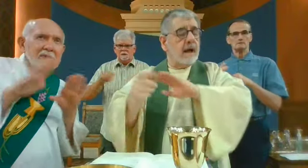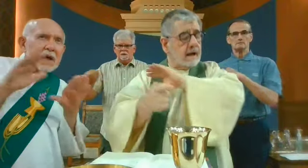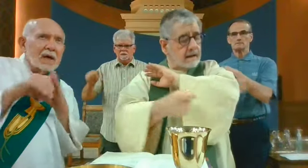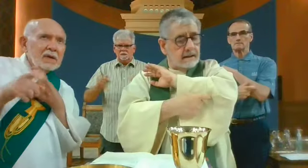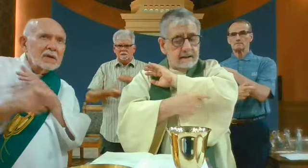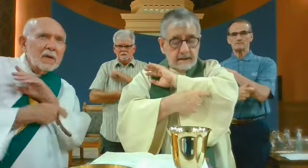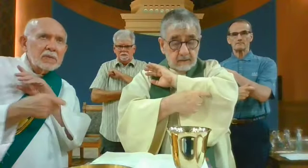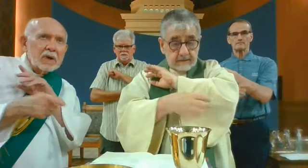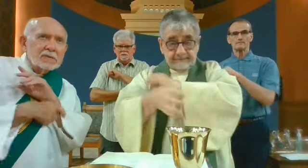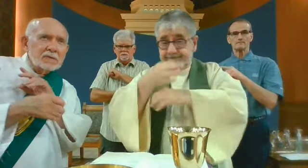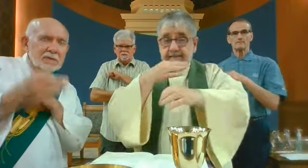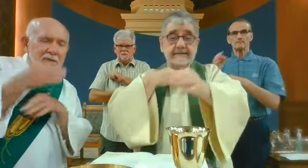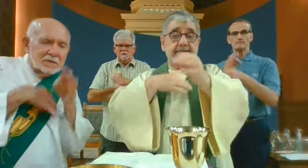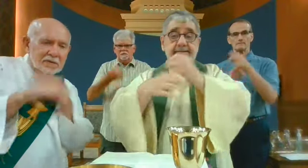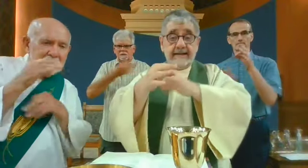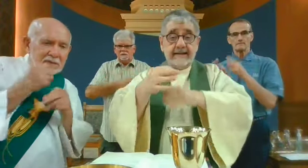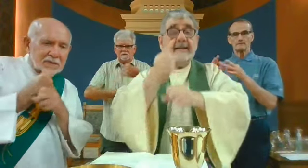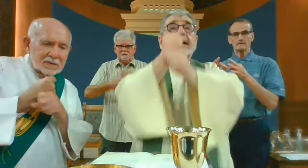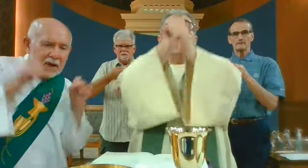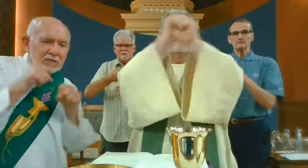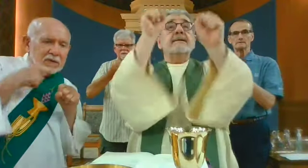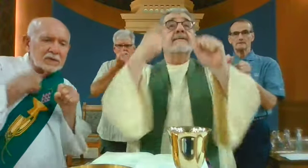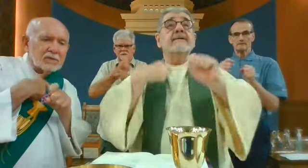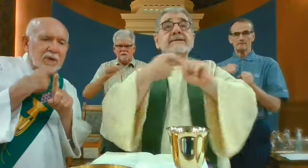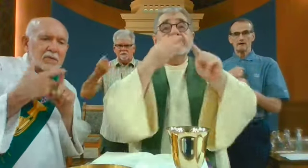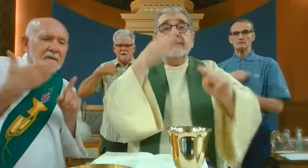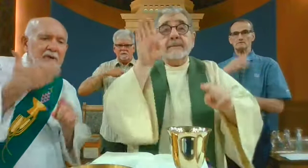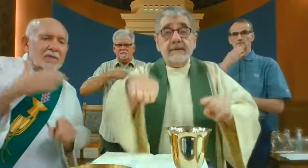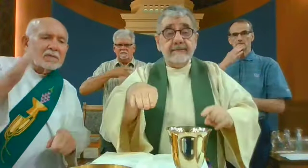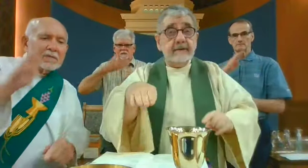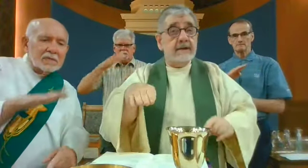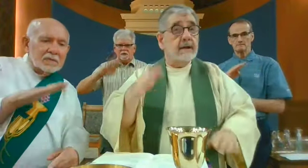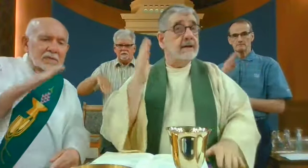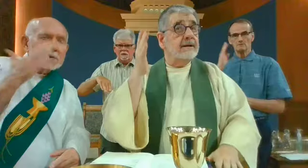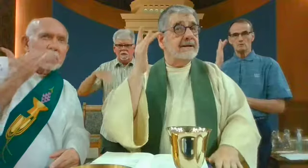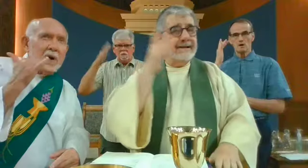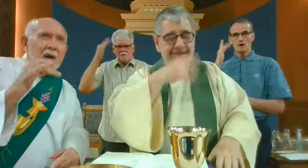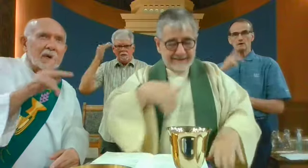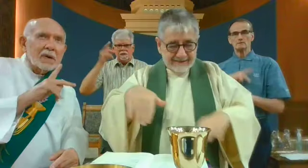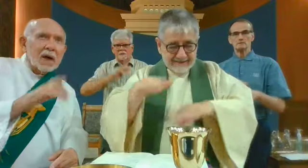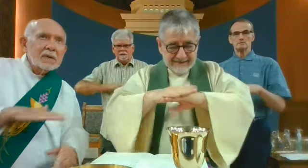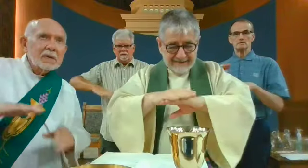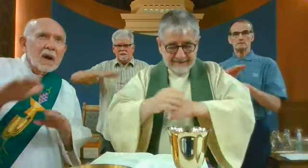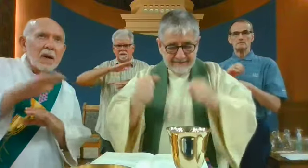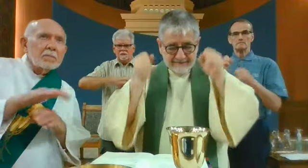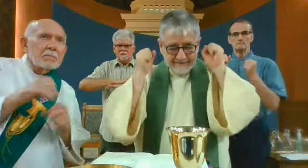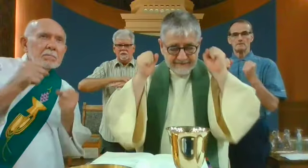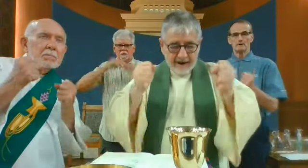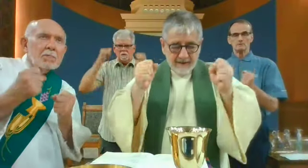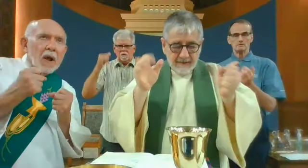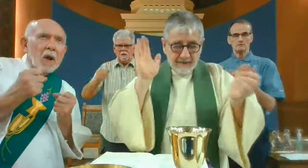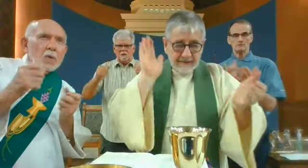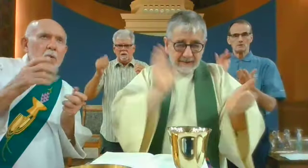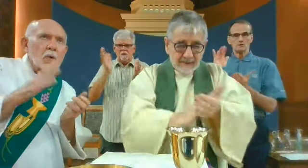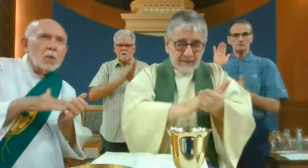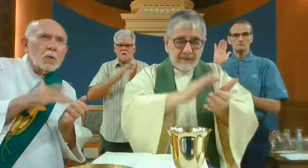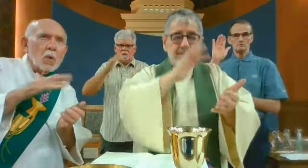and lead us not into temptation, but deliver us from evil. For the kingdom, the power,